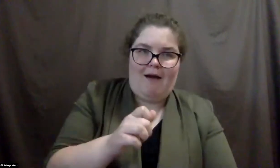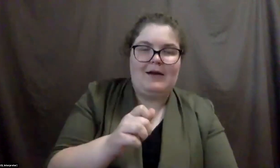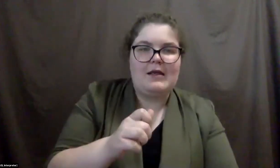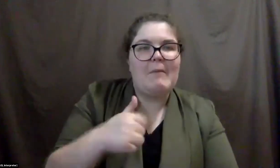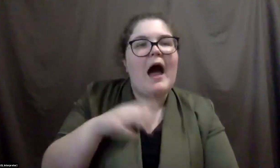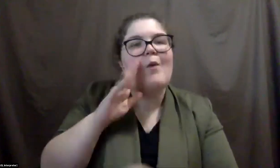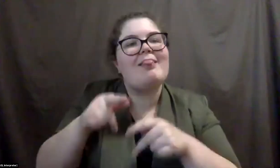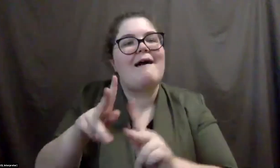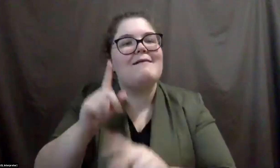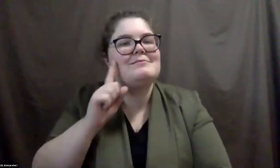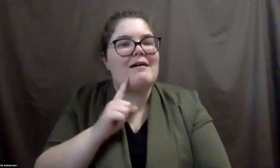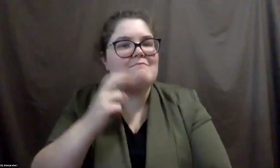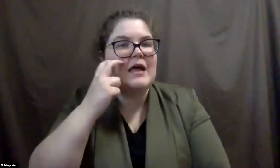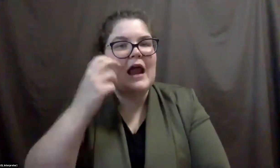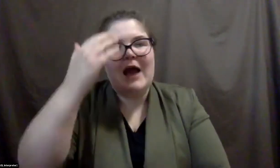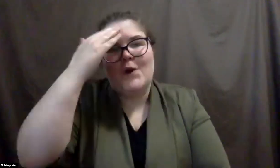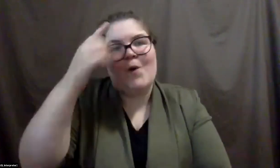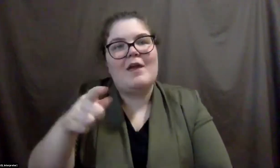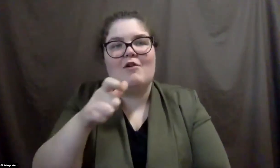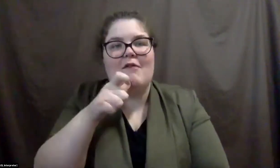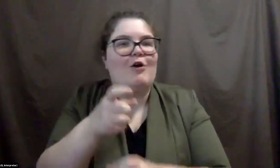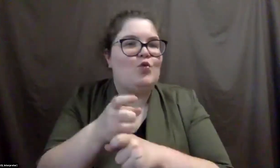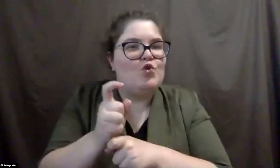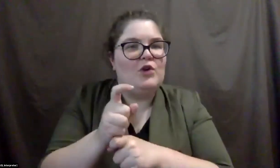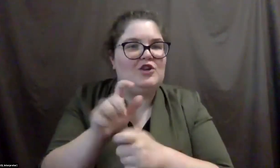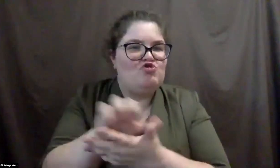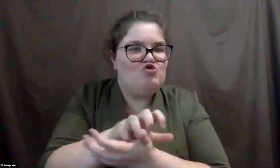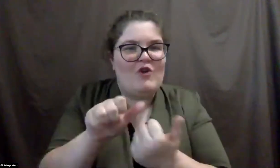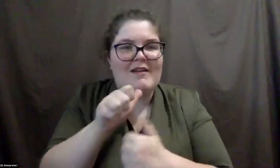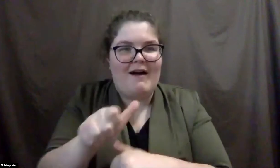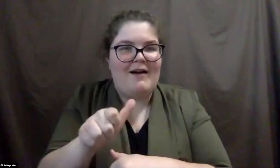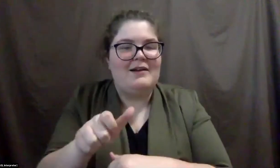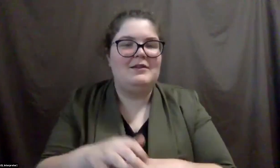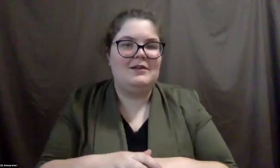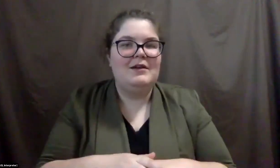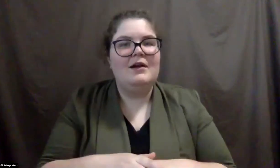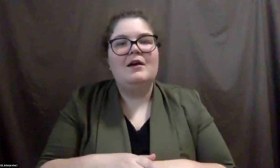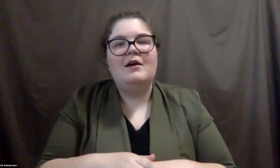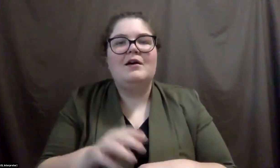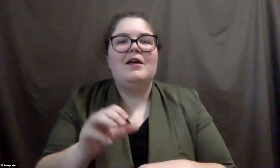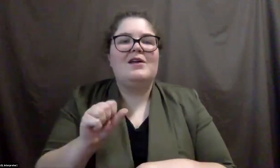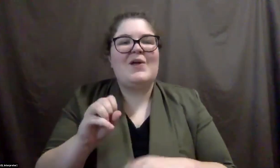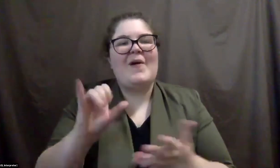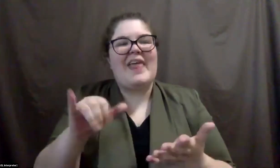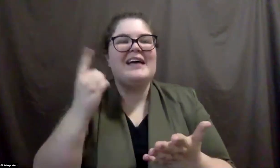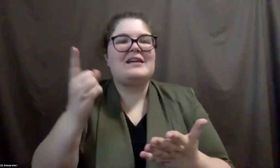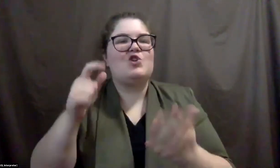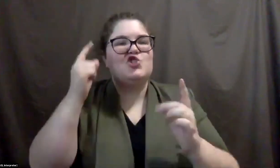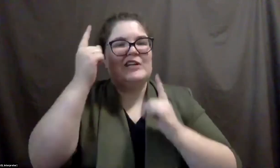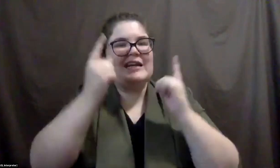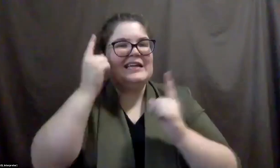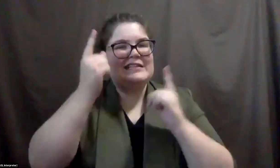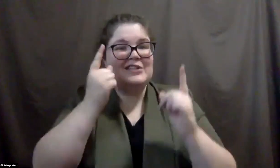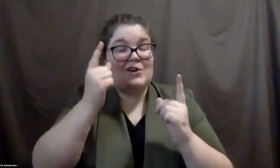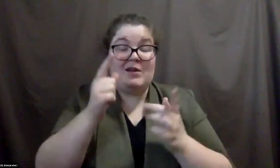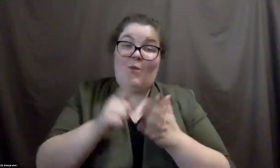deaf blind person do it because I know that they're not going to manhandle it. You know, it's rough things up. So those are some things that, you know, considerations that I have going